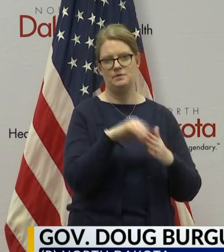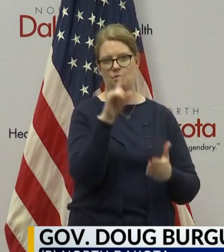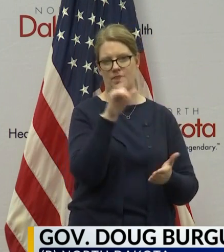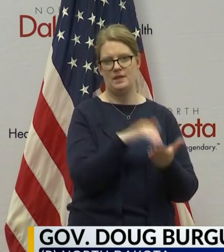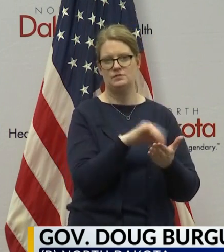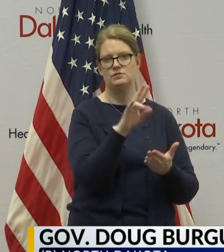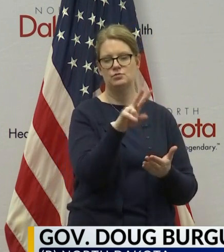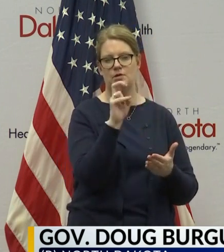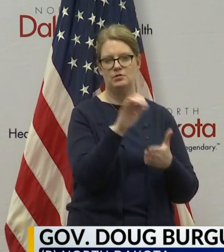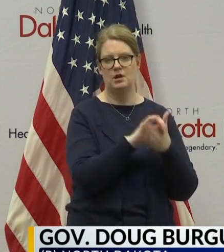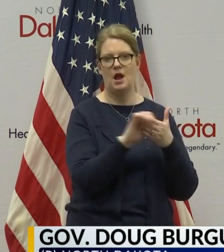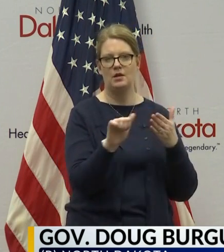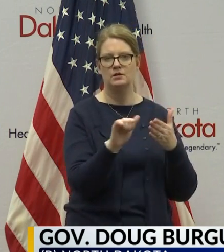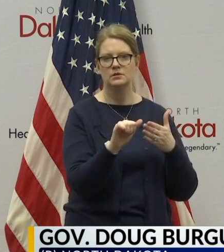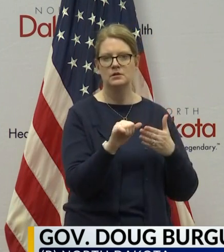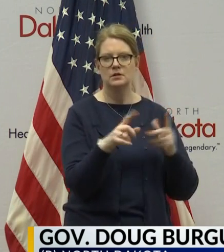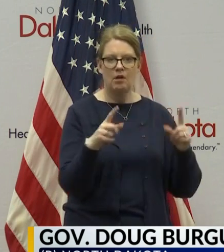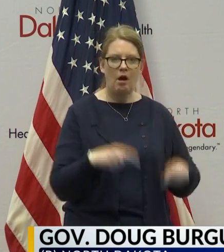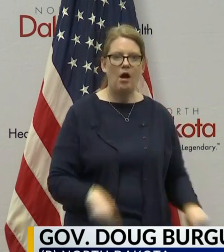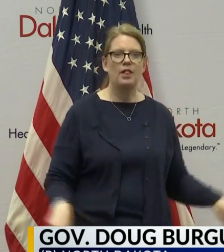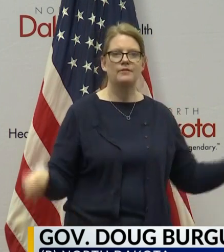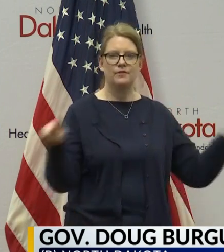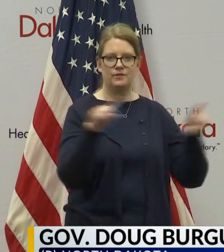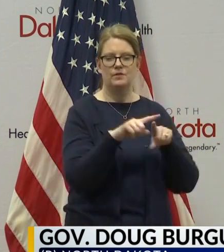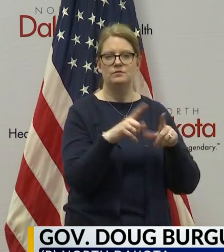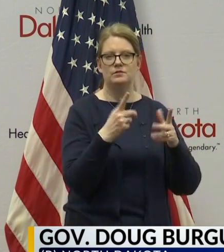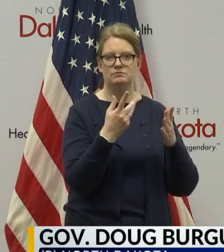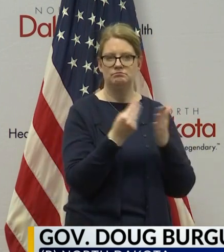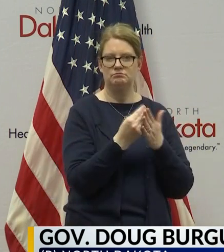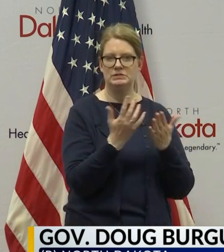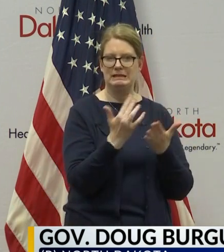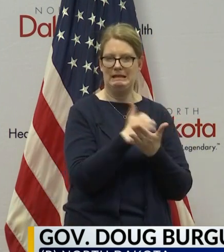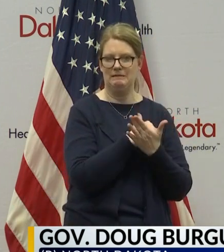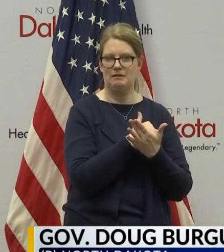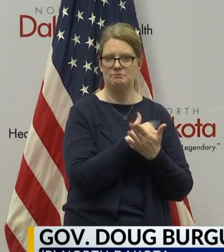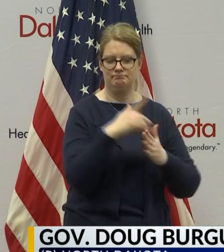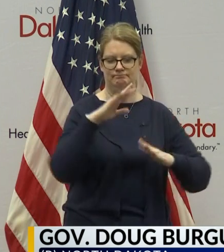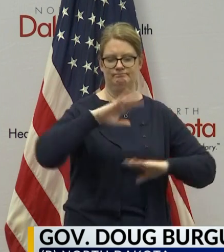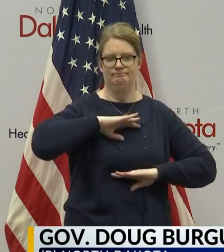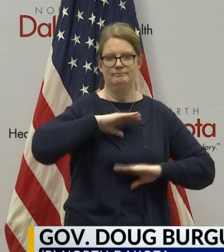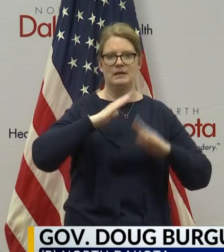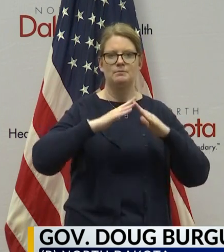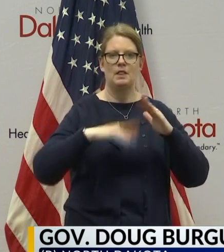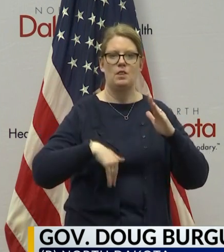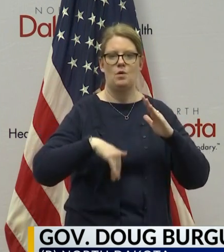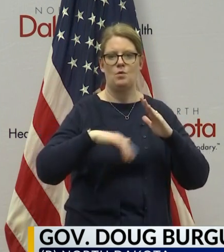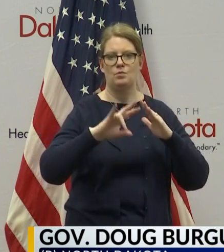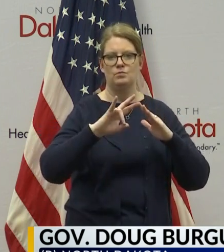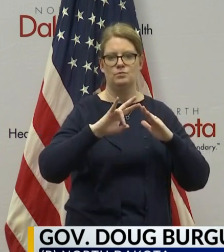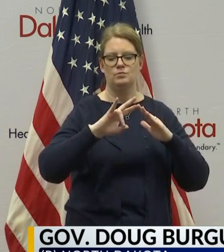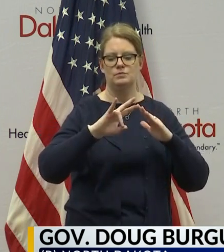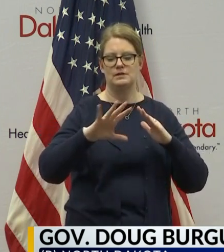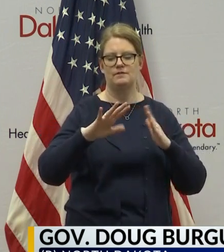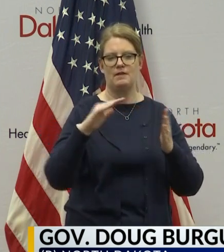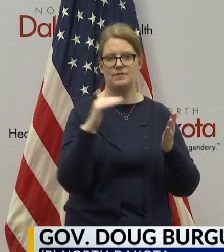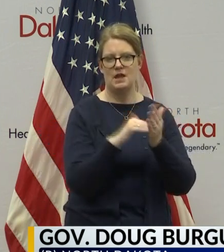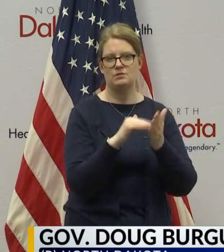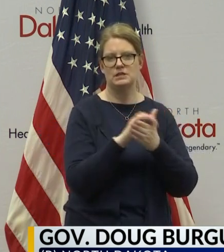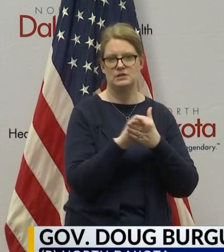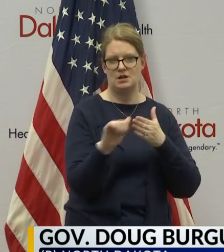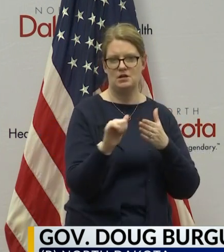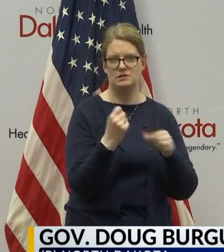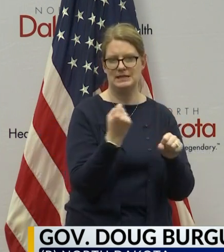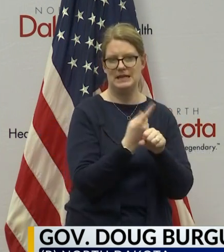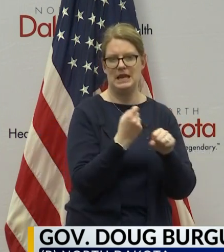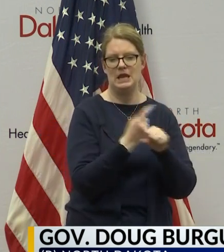you know, everyone who's income qualified, meaning, you know, below $75,000 in